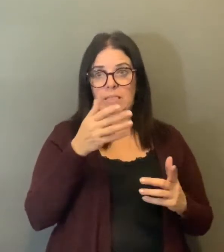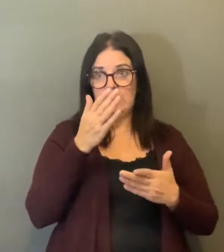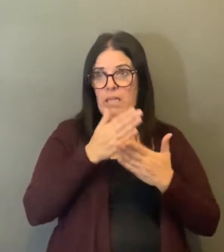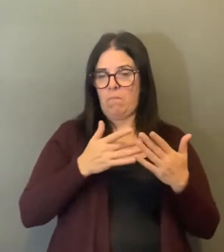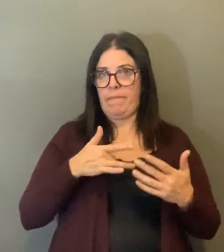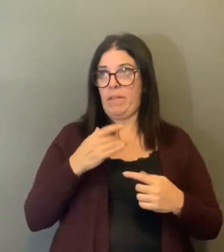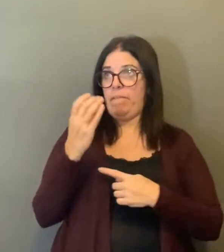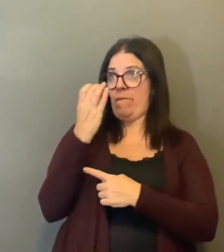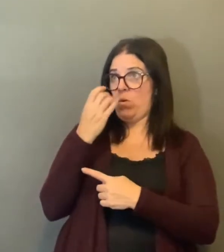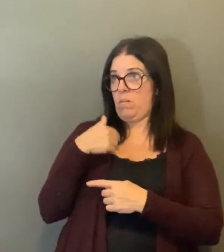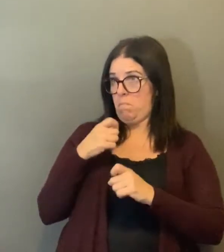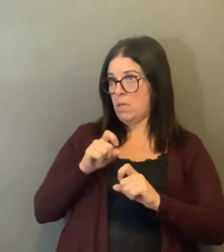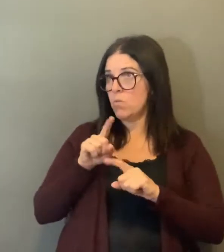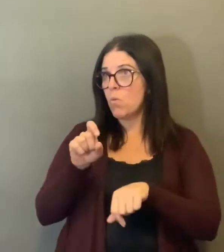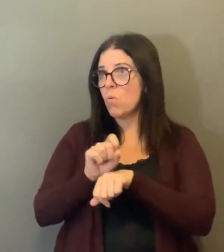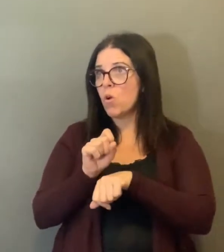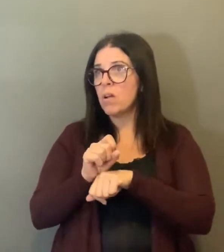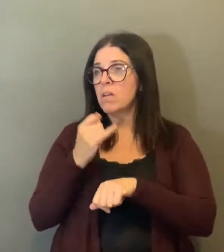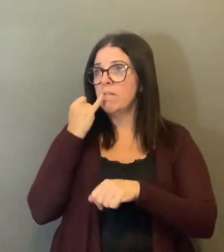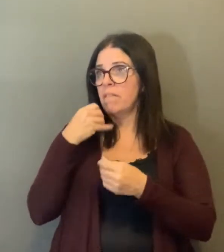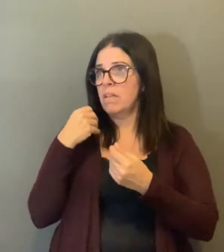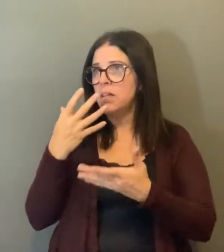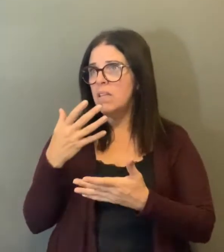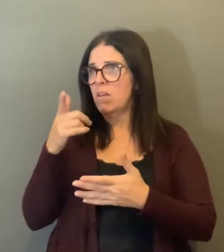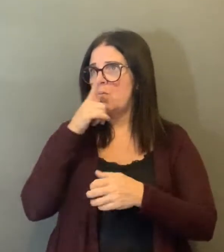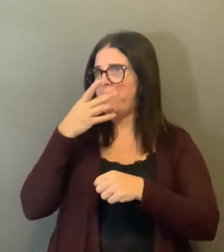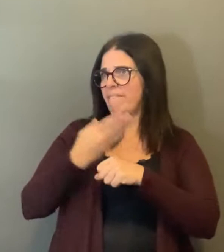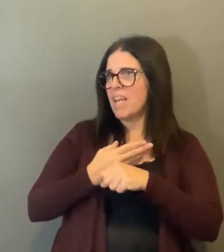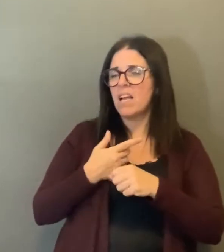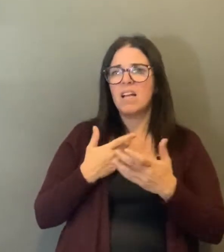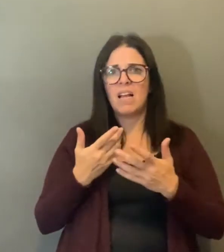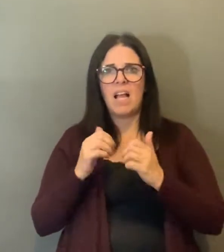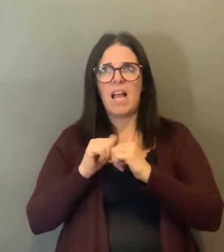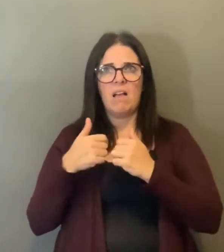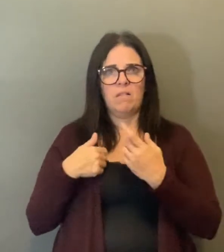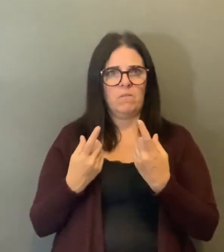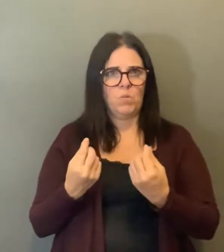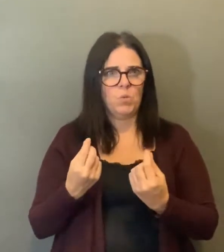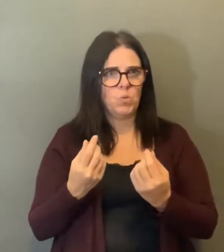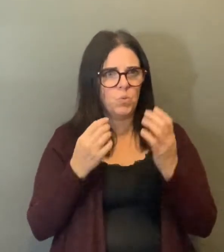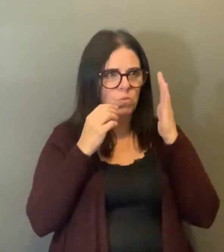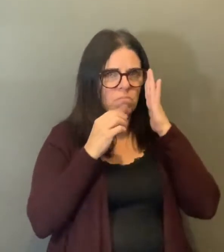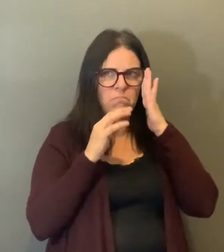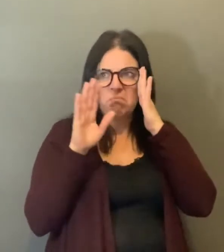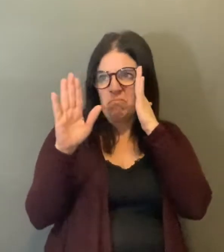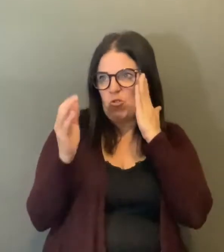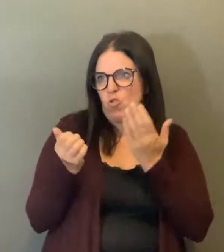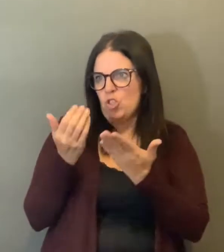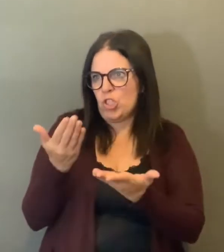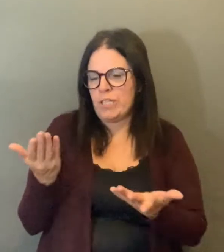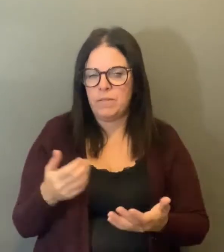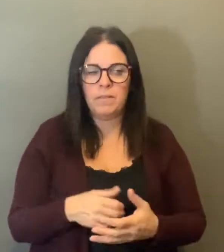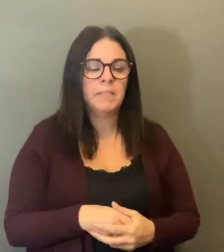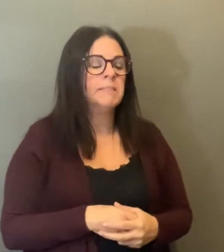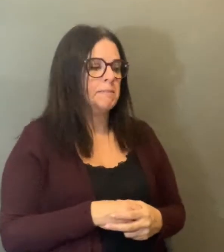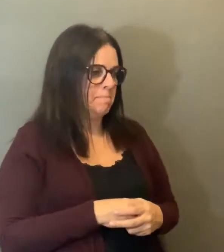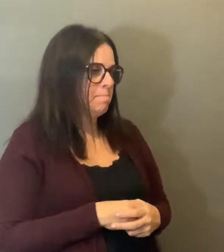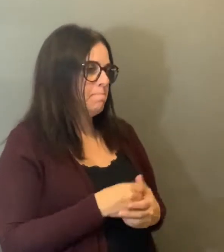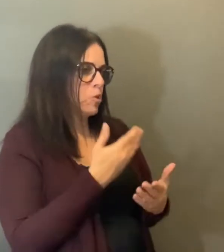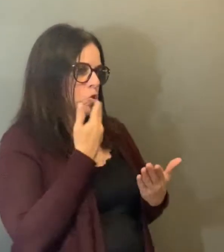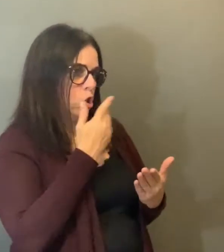I mean, do they need a doctor's note to go back or to stay away from work or because they're afraid to lose their jobs if they say anything, right? So, what would you recommend?